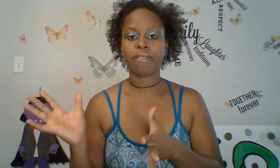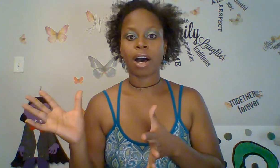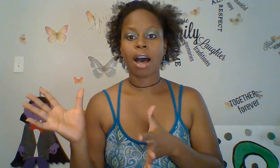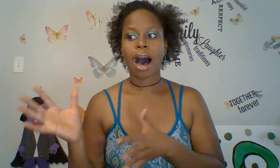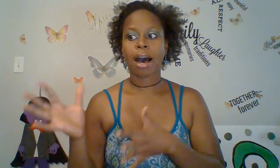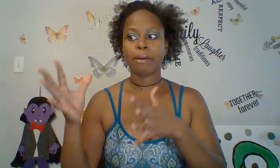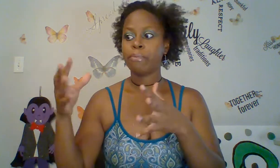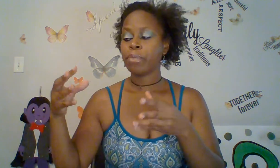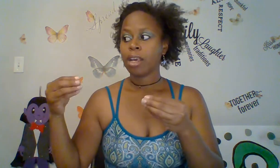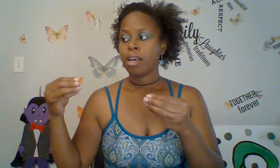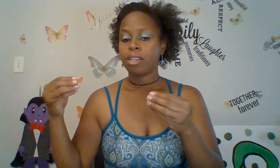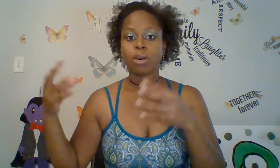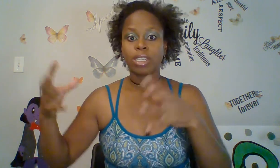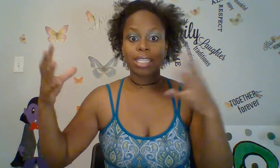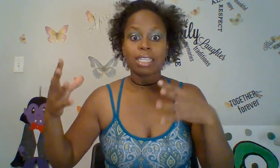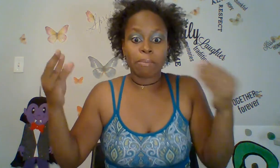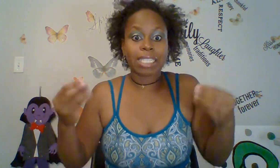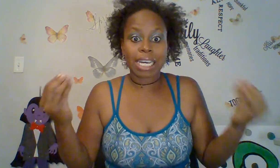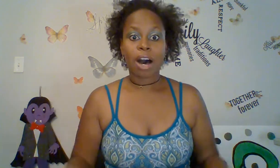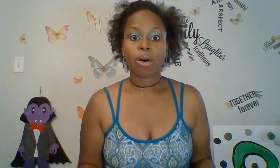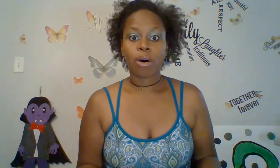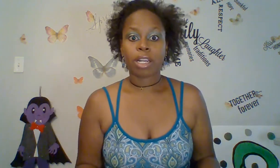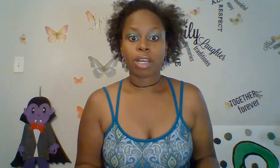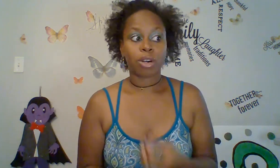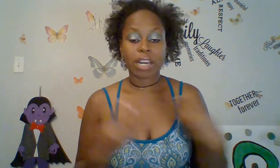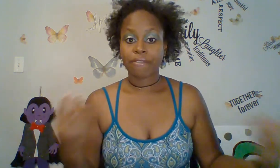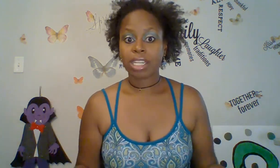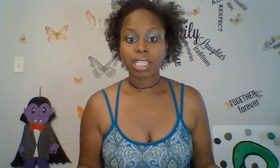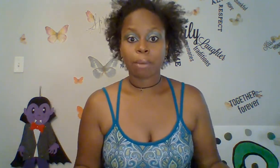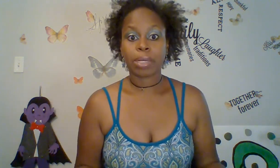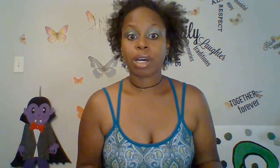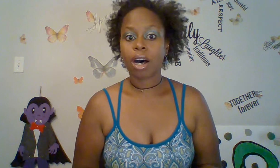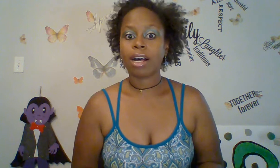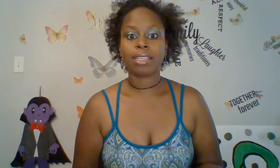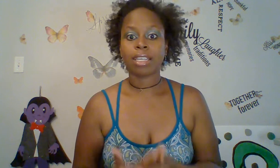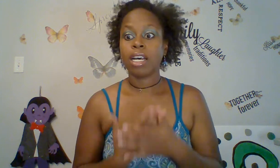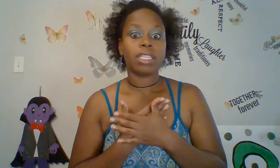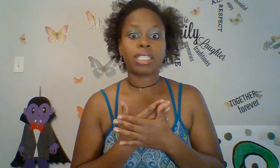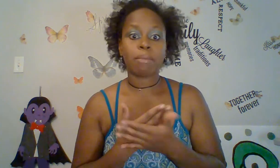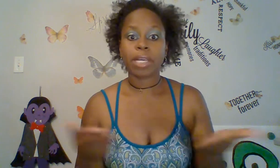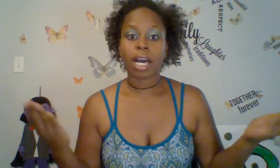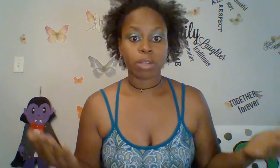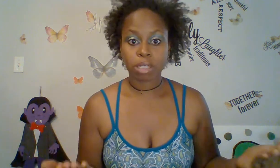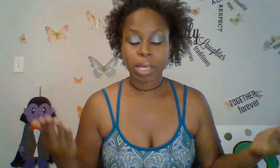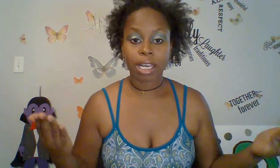I'm, you know, just missing out on a great friendship because simply I don't speak